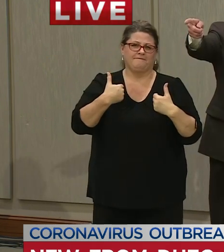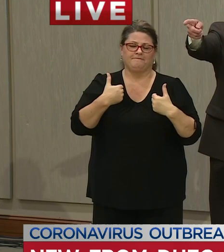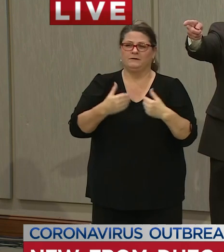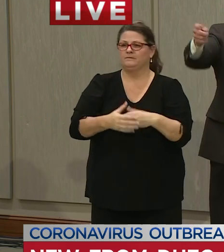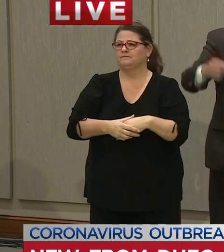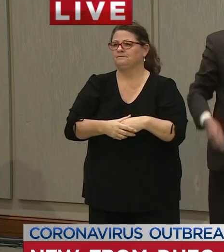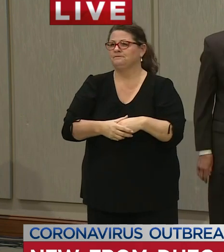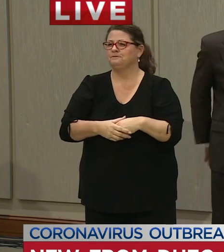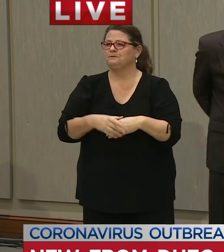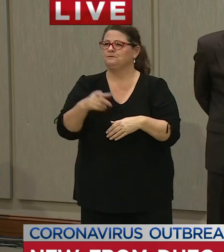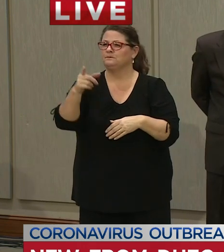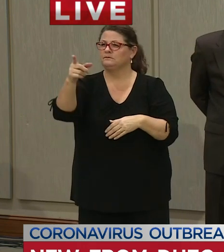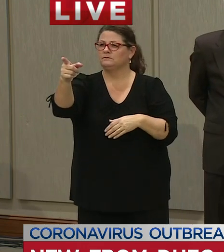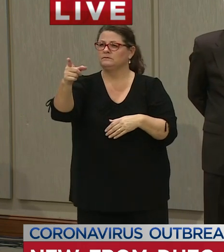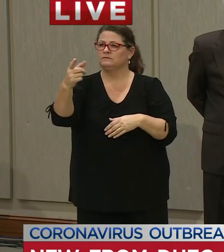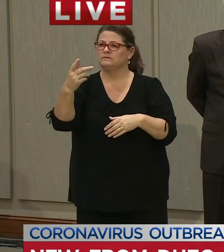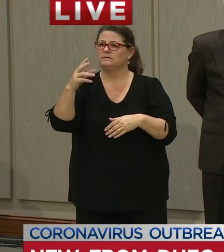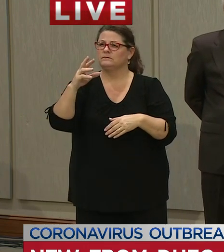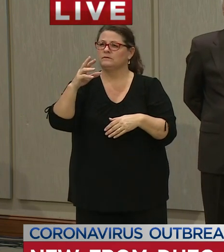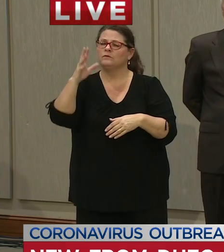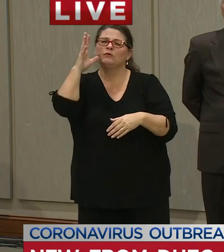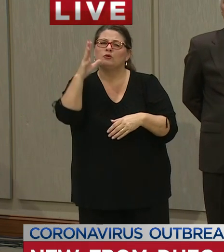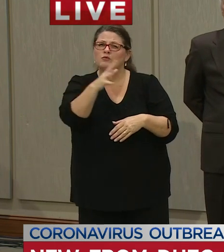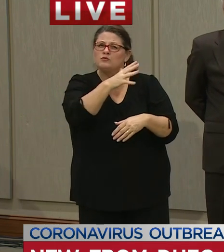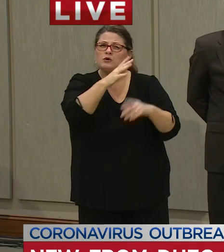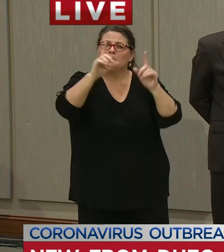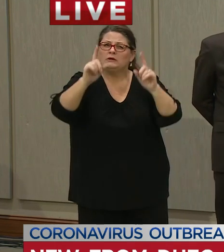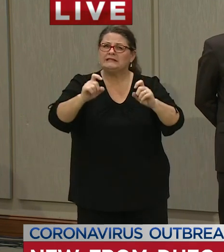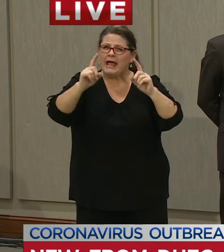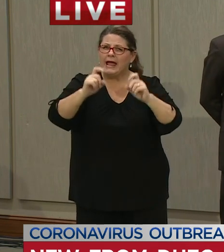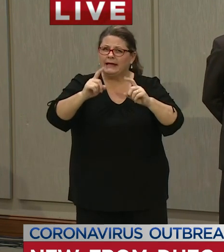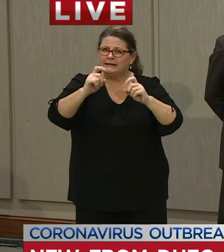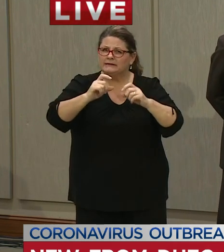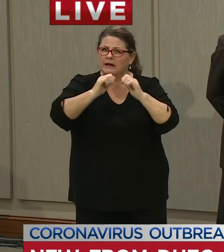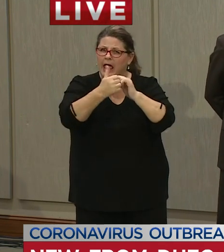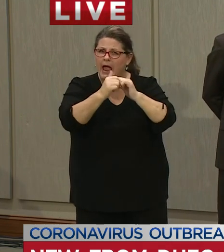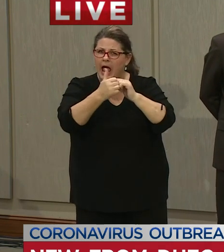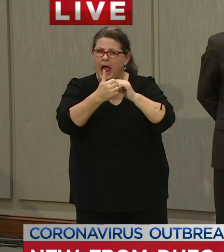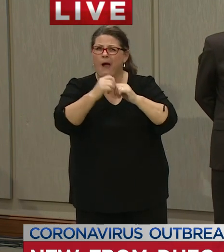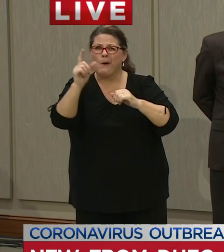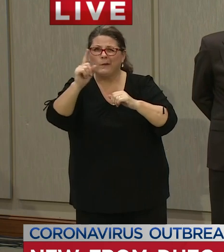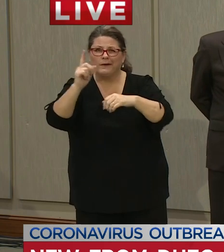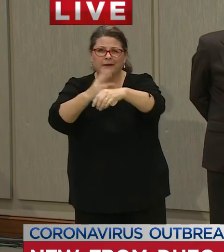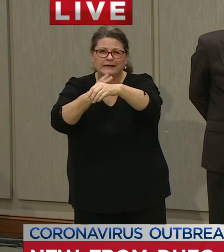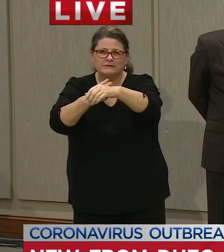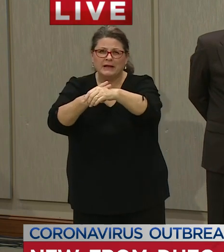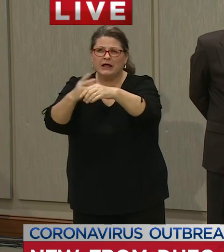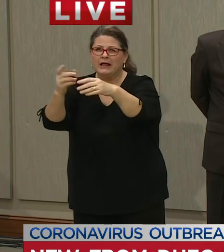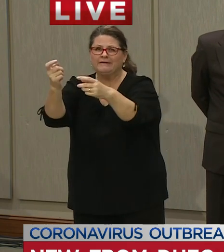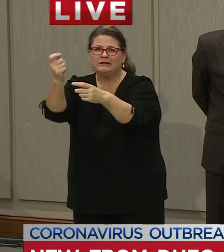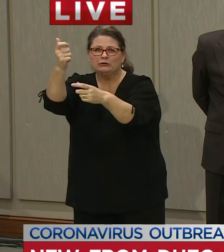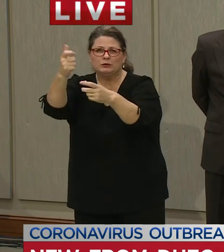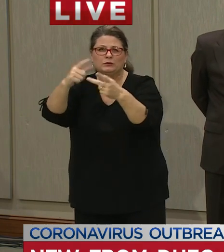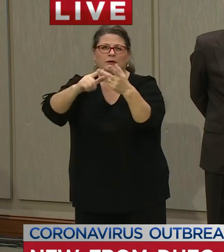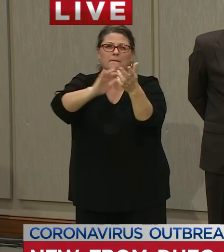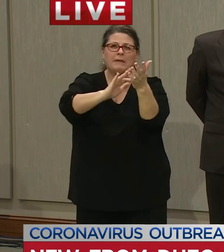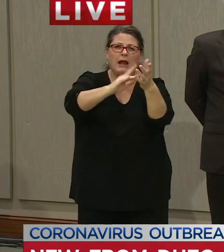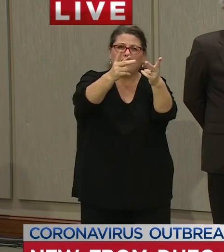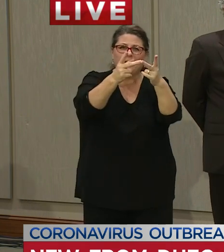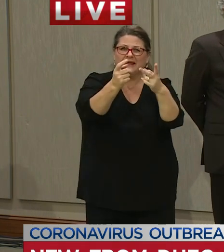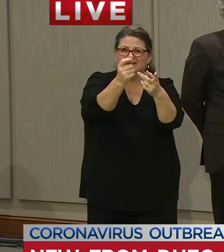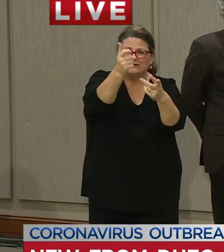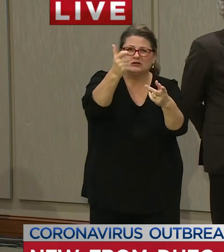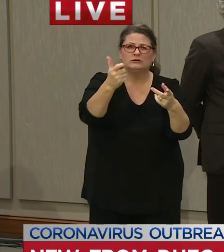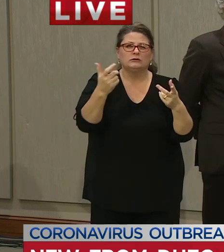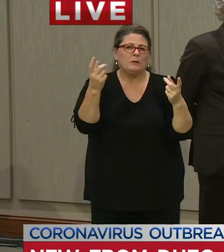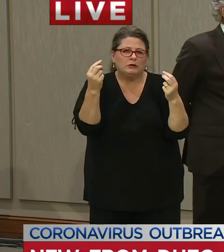can you talk about rural testing and how that will work in areas where there aren't hospitals there aren't medical areas in in those rural